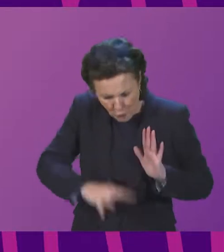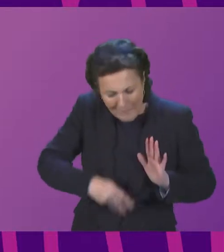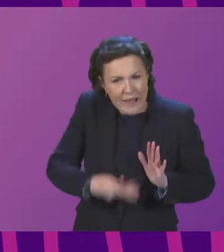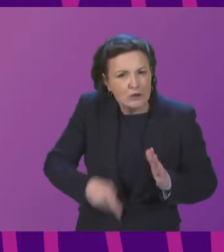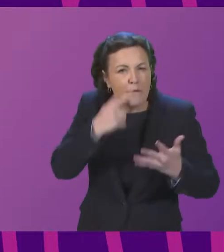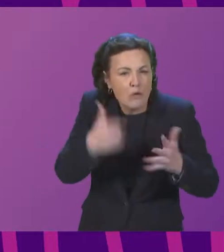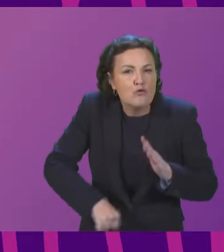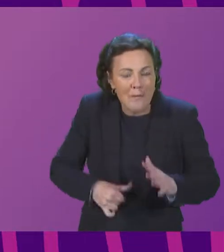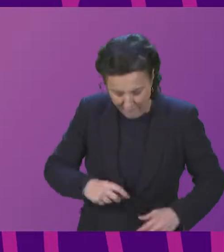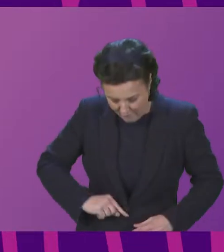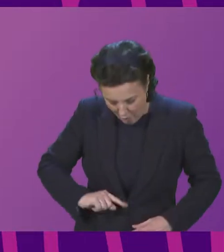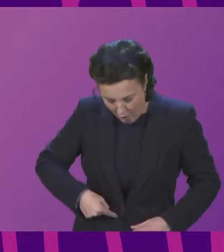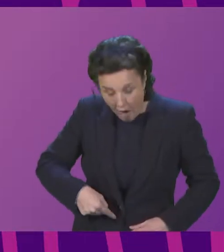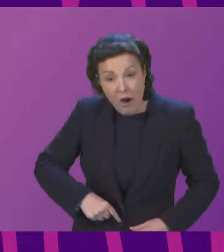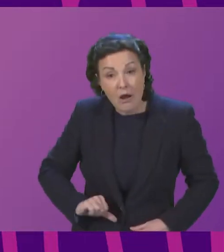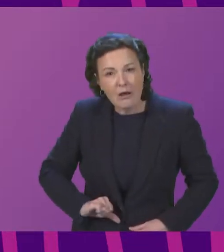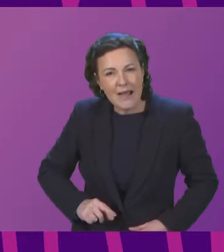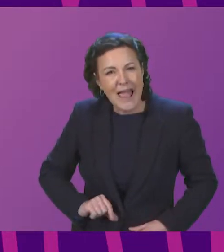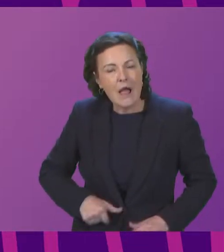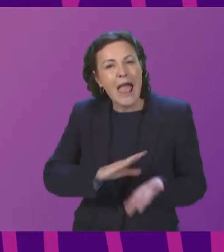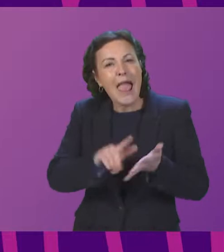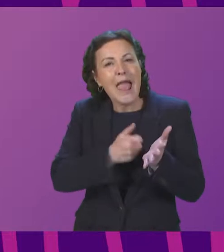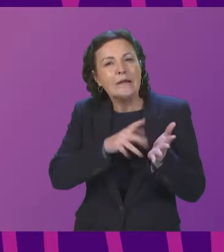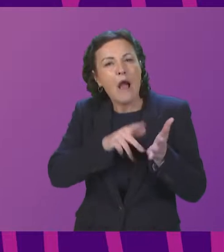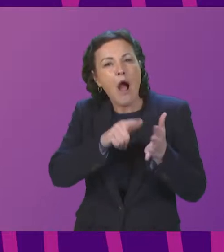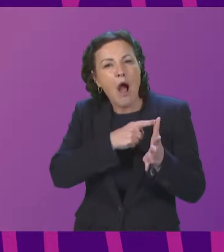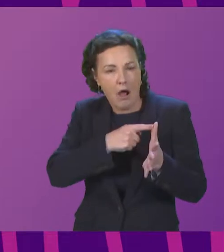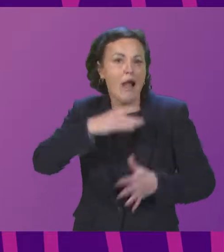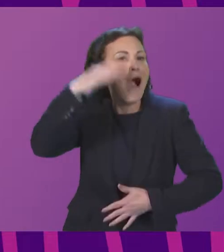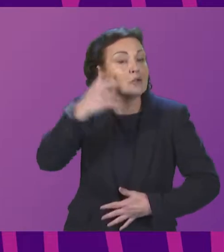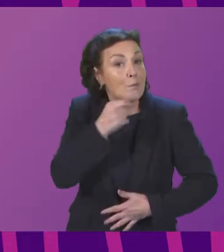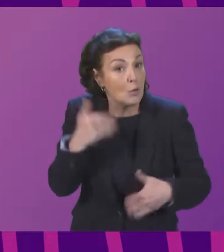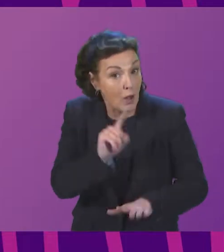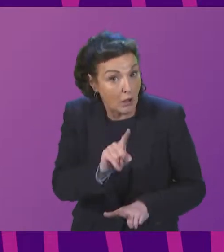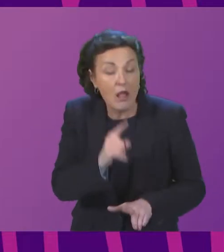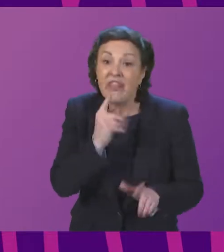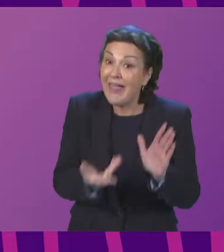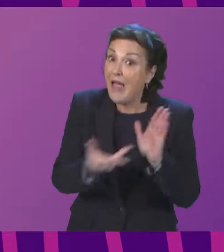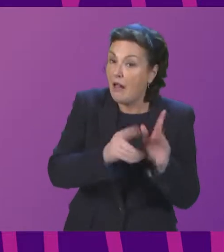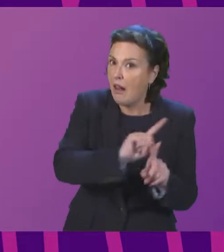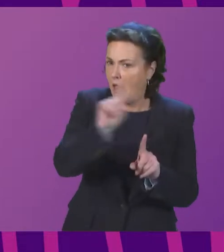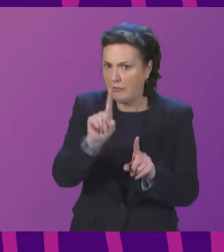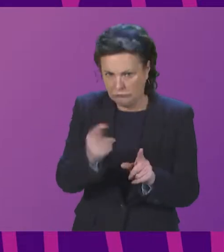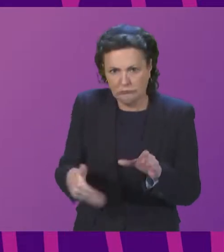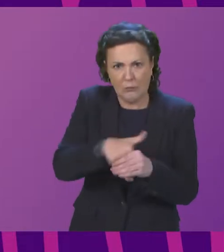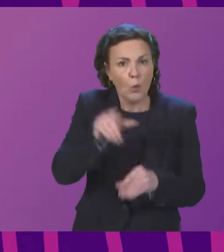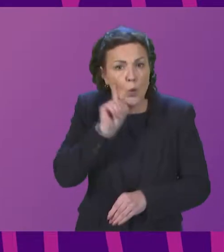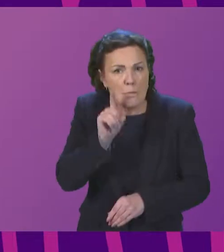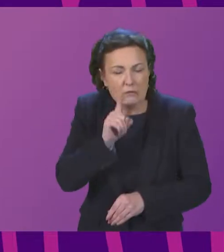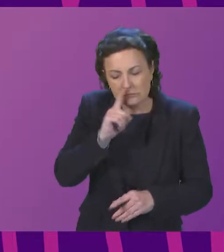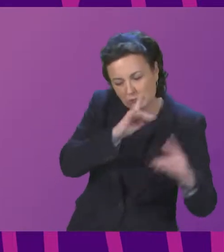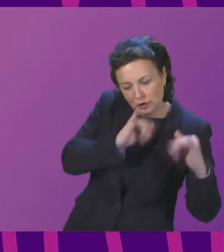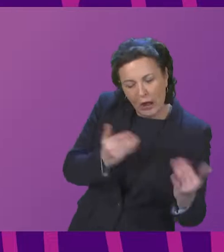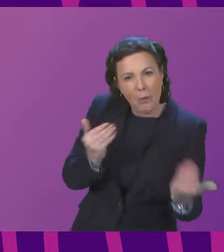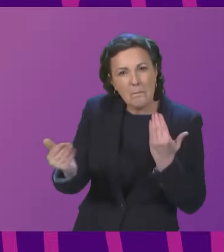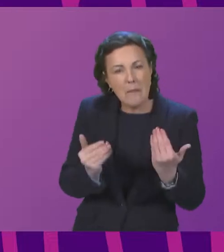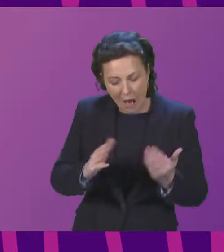inguinal hernia in adult males. The SHTG review was subsequently expanded to include women examining the outcome of mesh versus